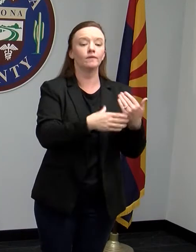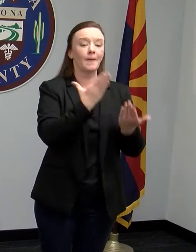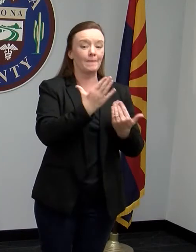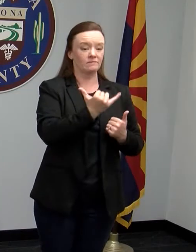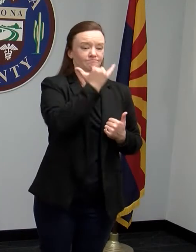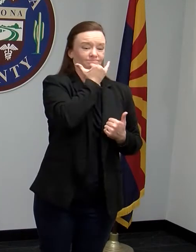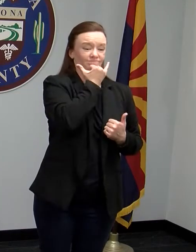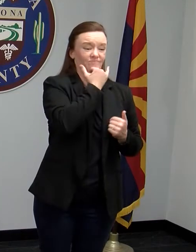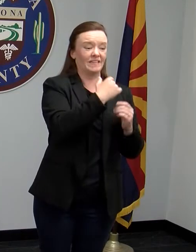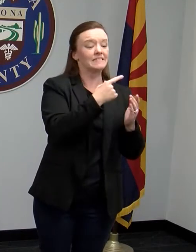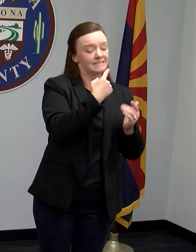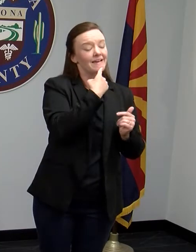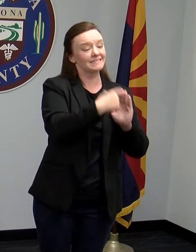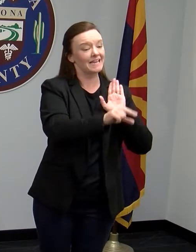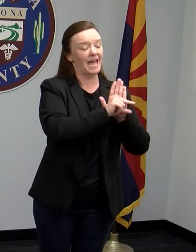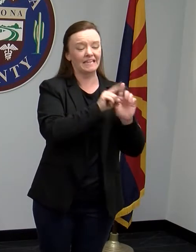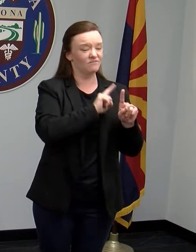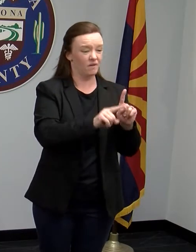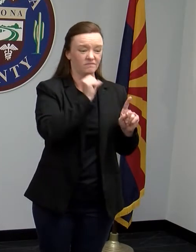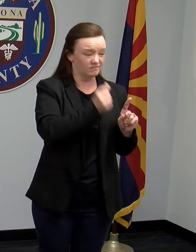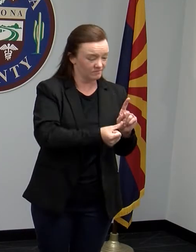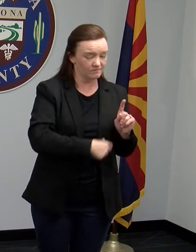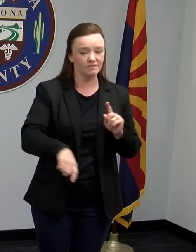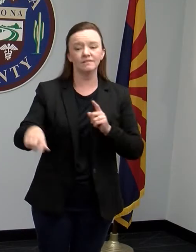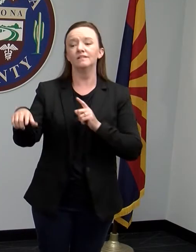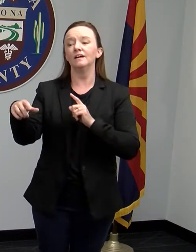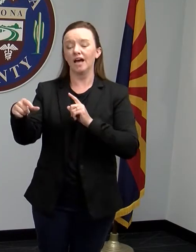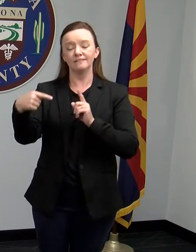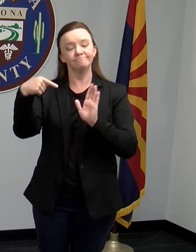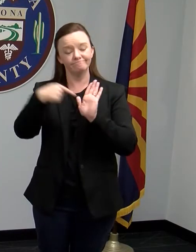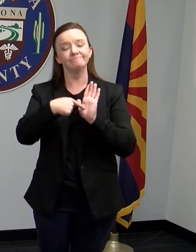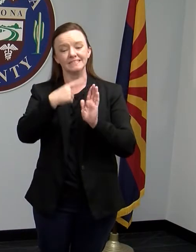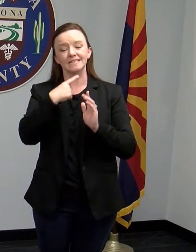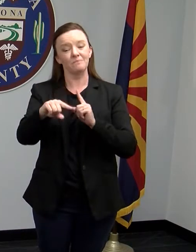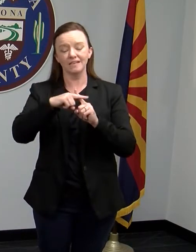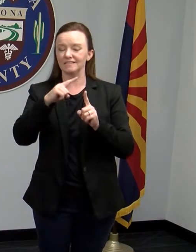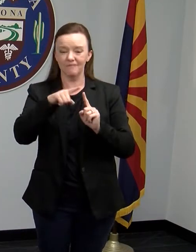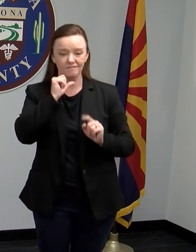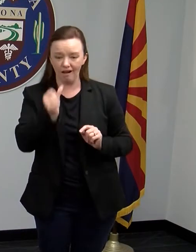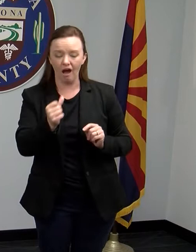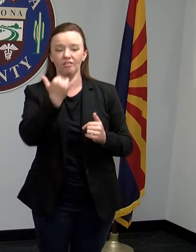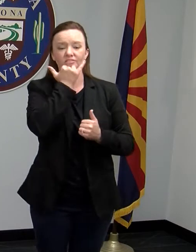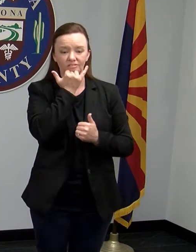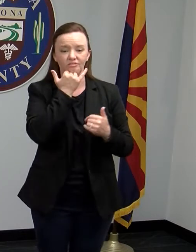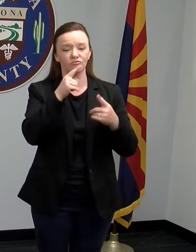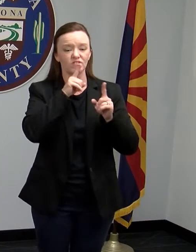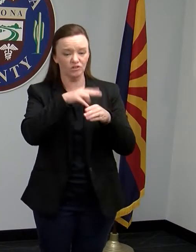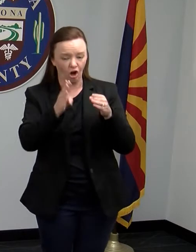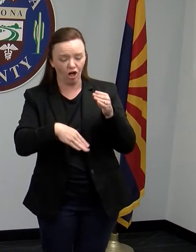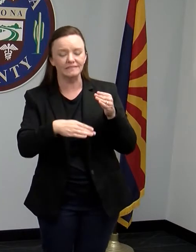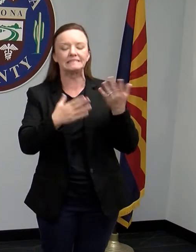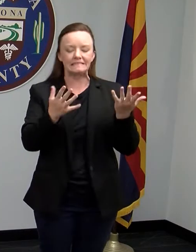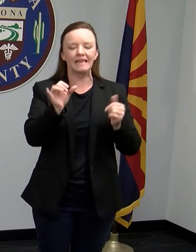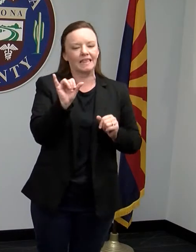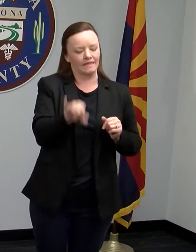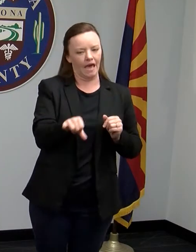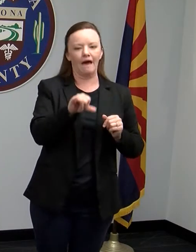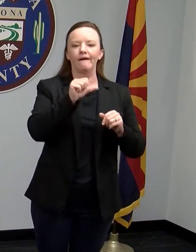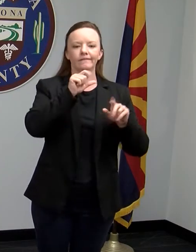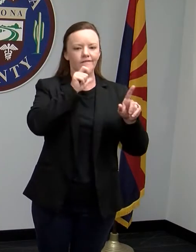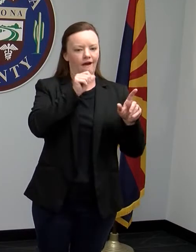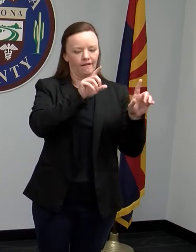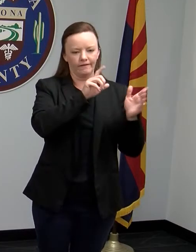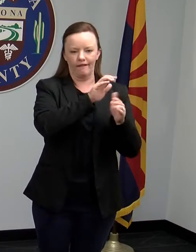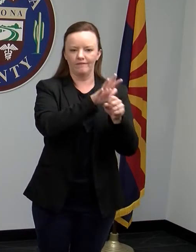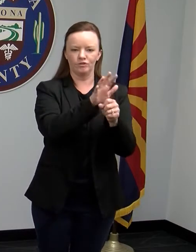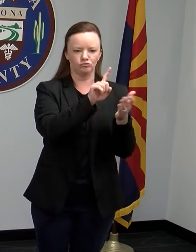negative test results. And for this reason, many experts don't trust the results enough to use them to diagnose someone